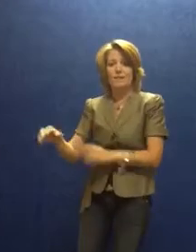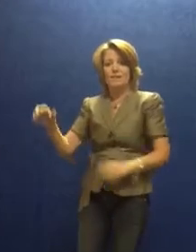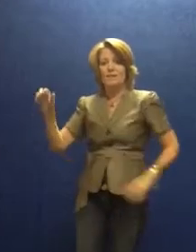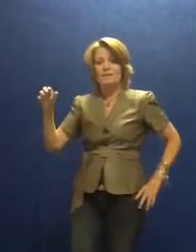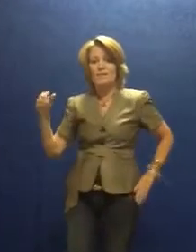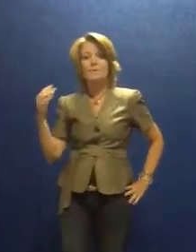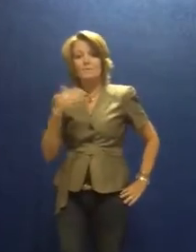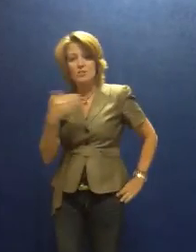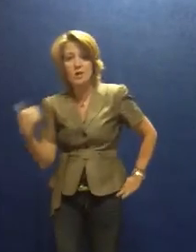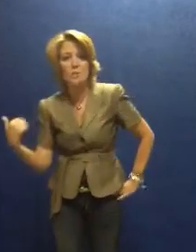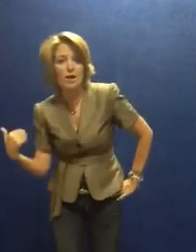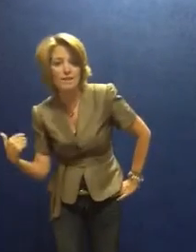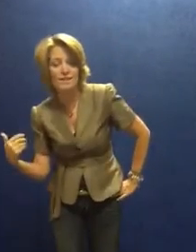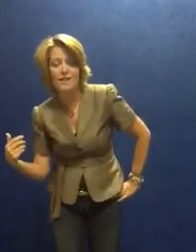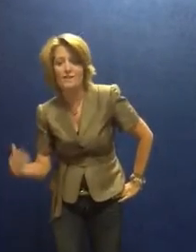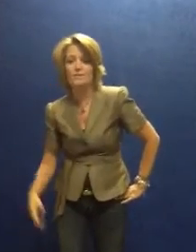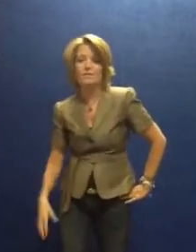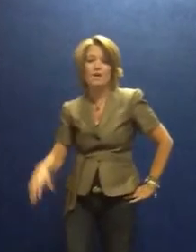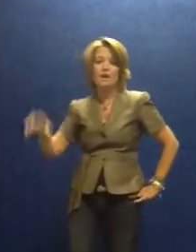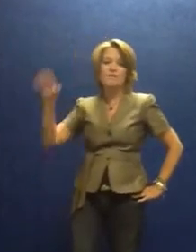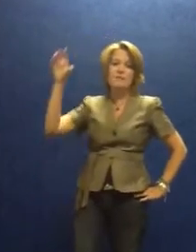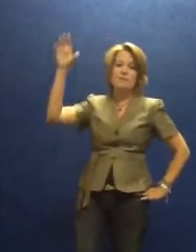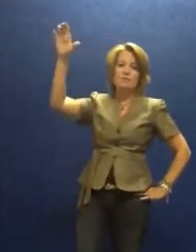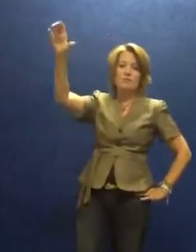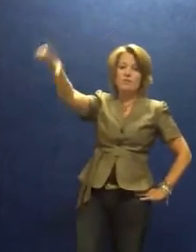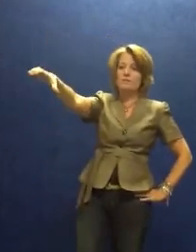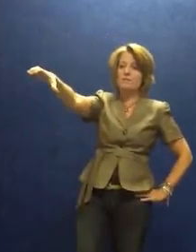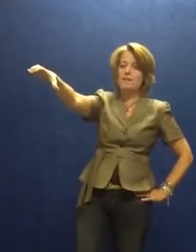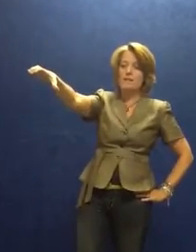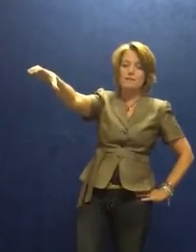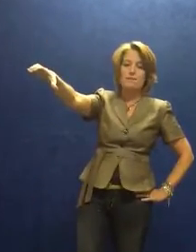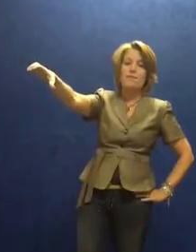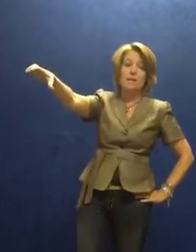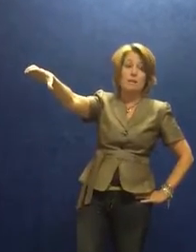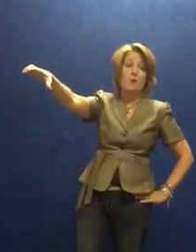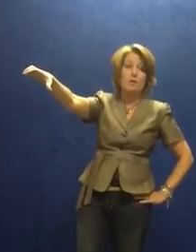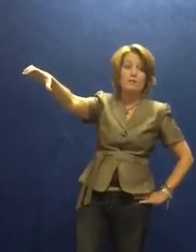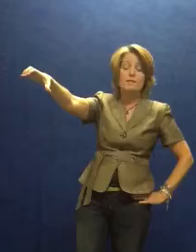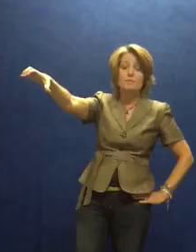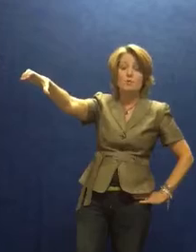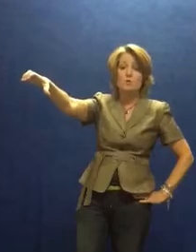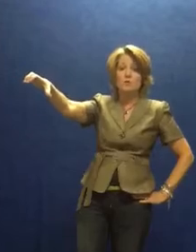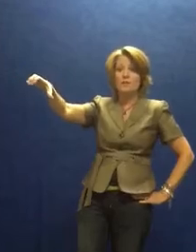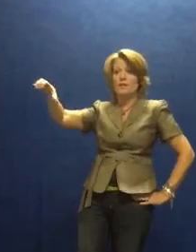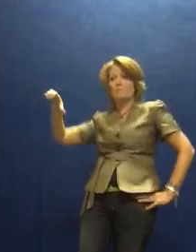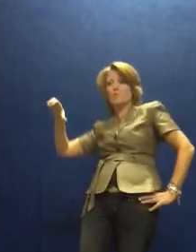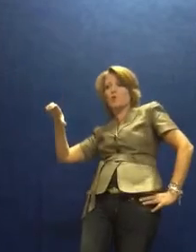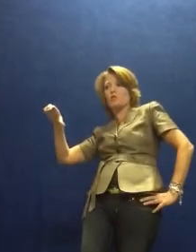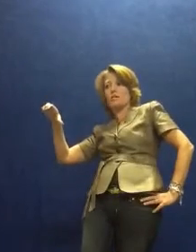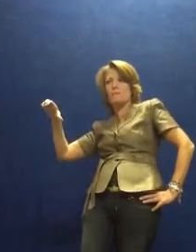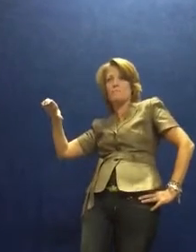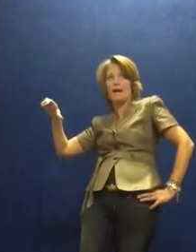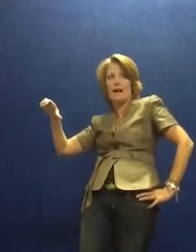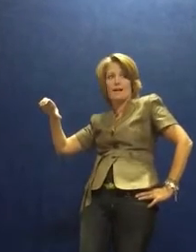Tim and Michelle walking together, all of a sudden, Jason's hand came on Tim's shoulder and pulled him back.